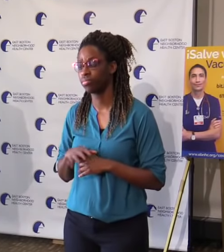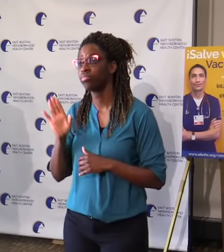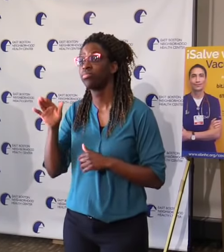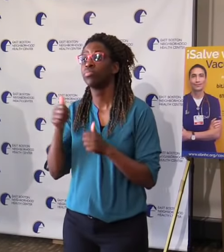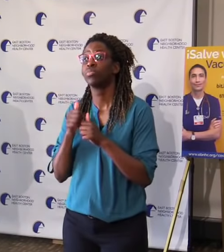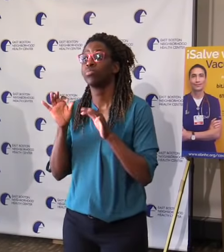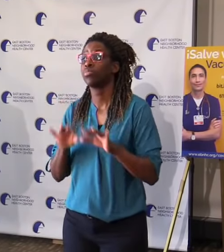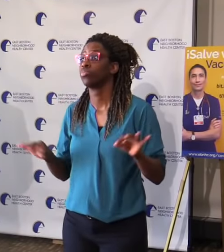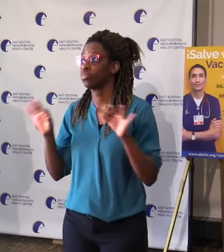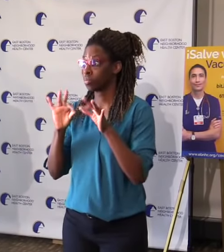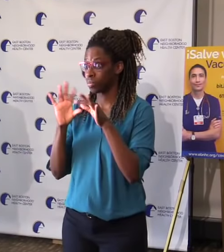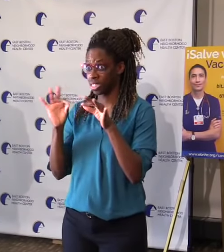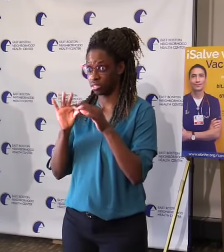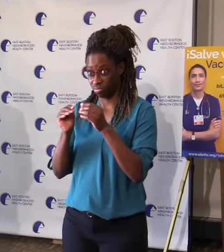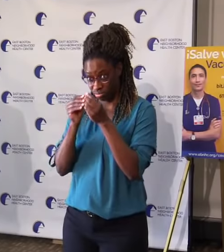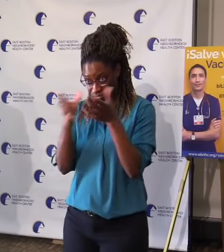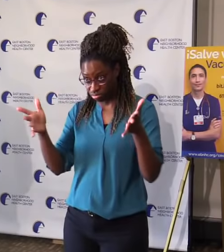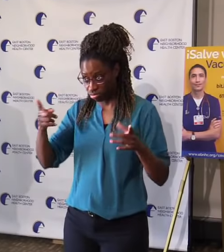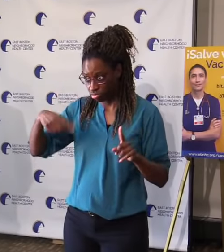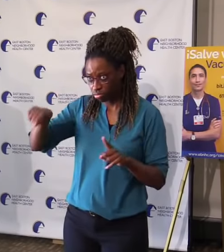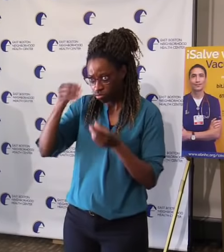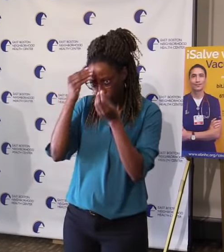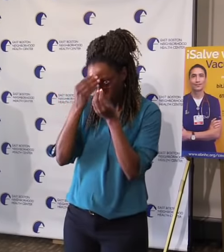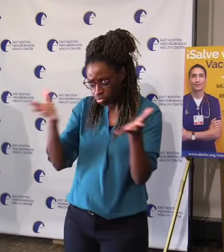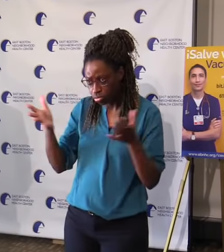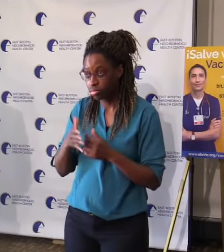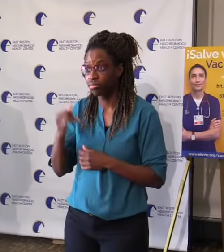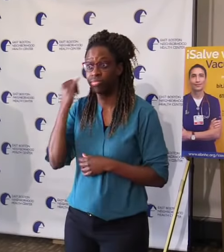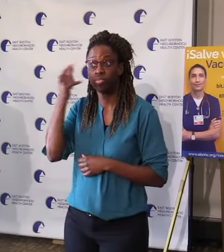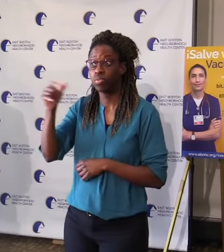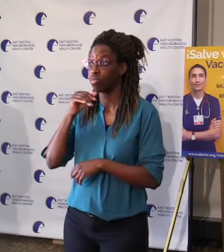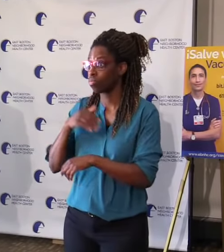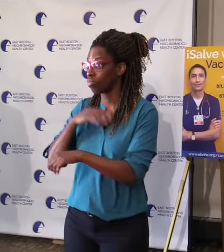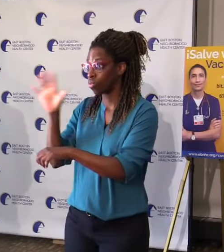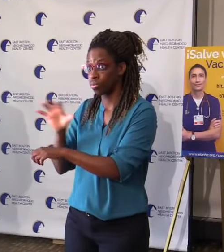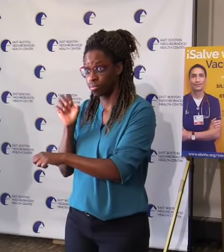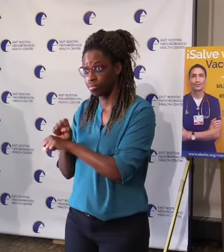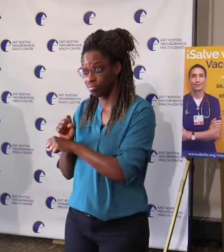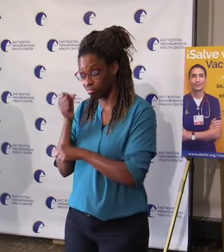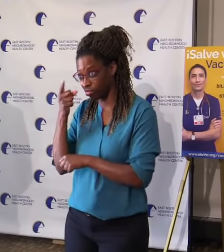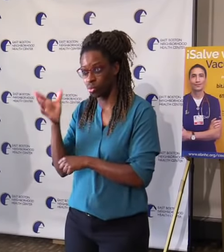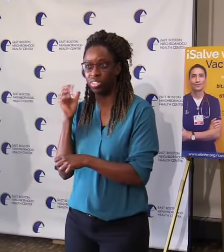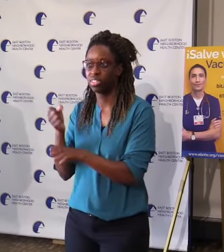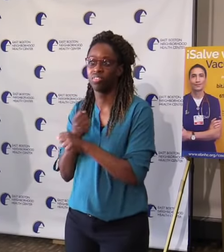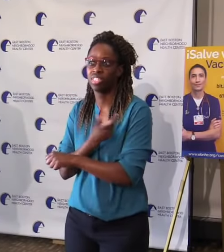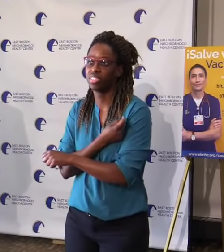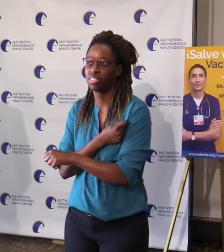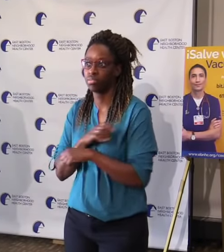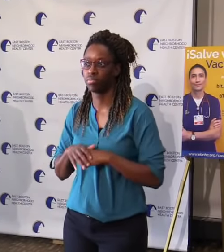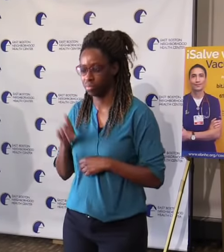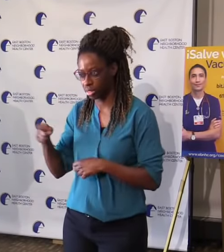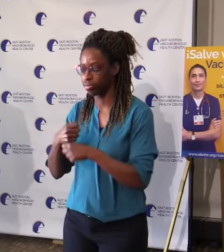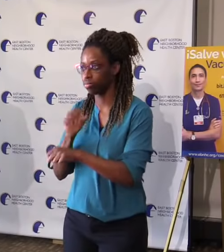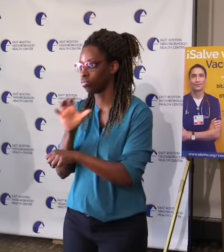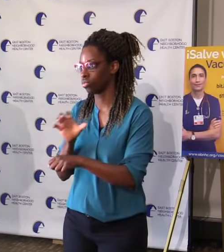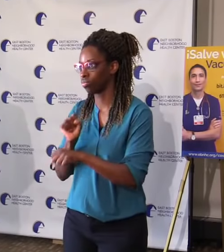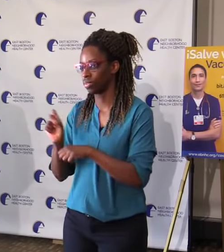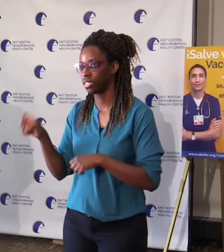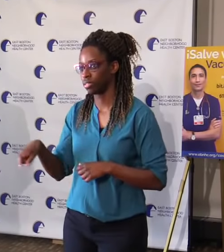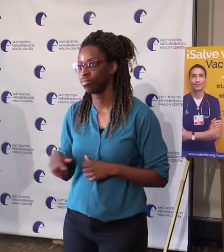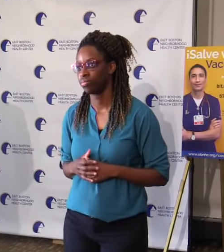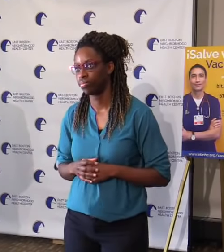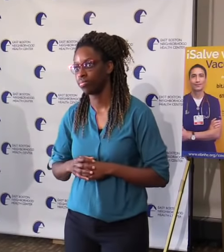is if you don't have an appointment, you won't get a vaccine. Now, several times over the course